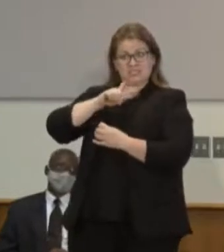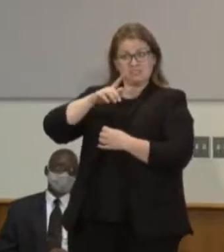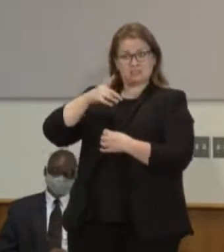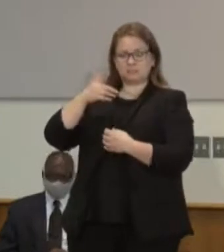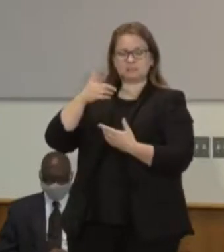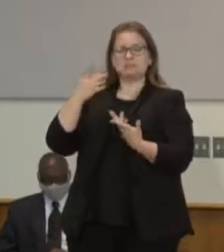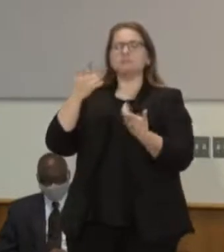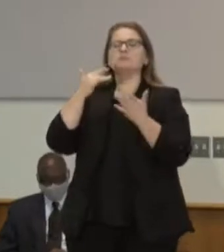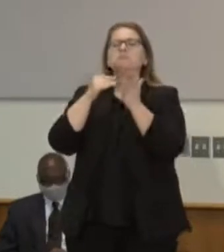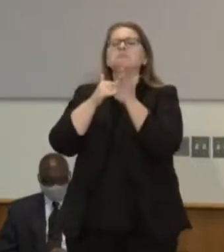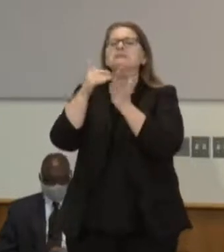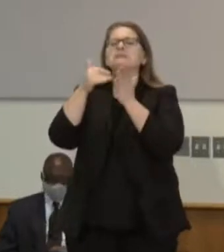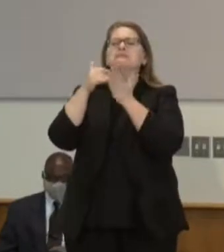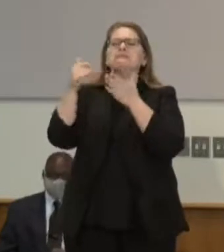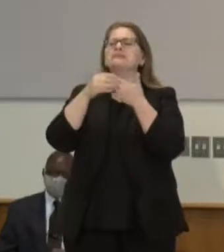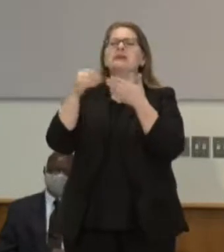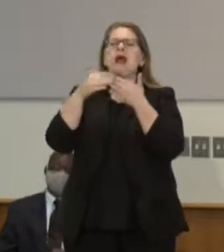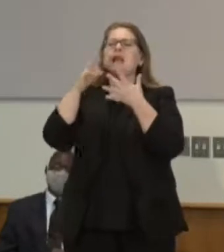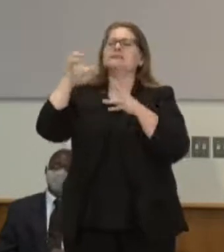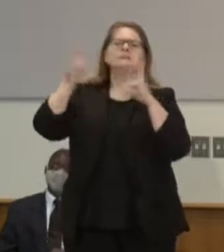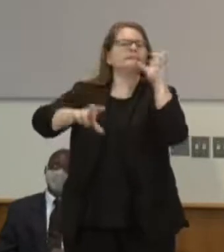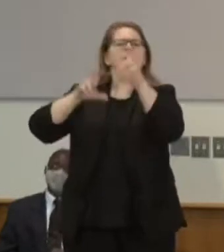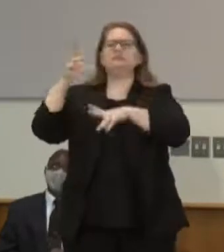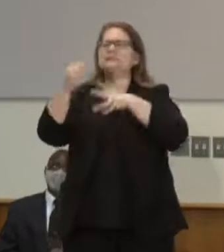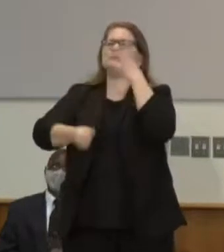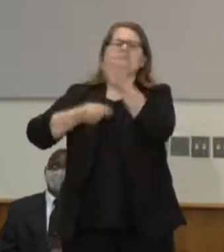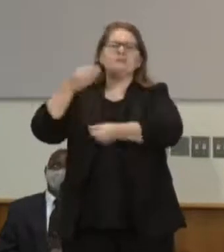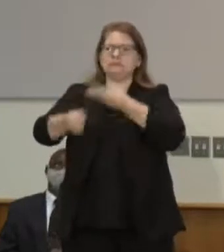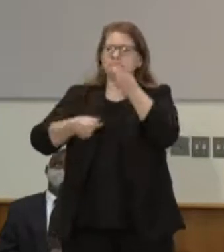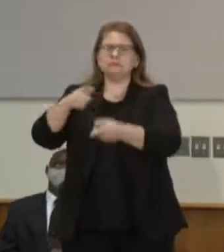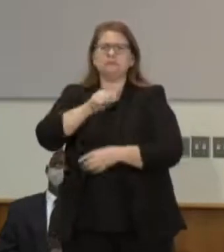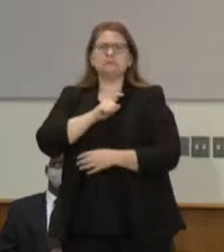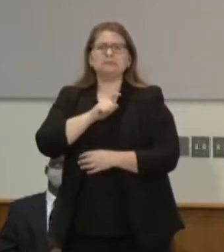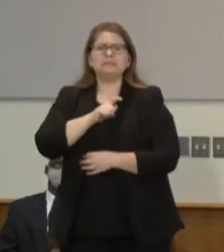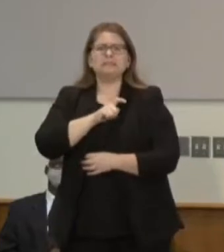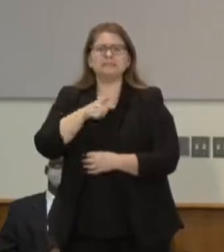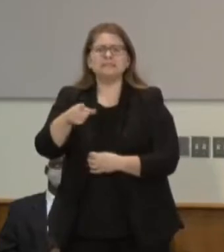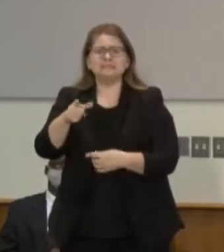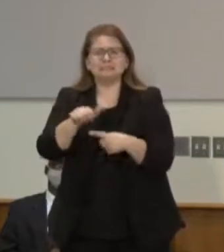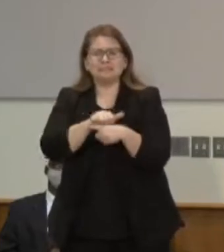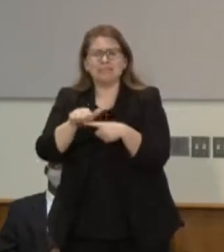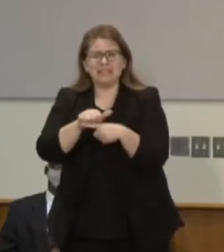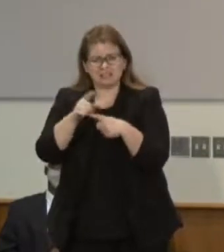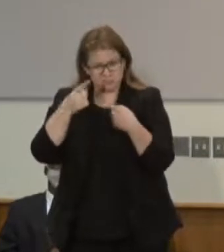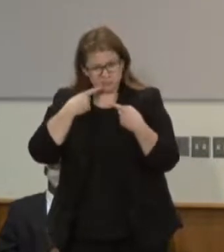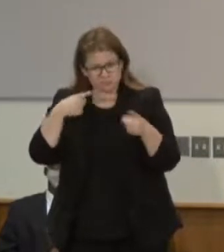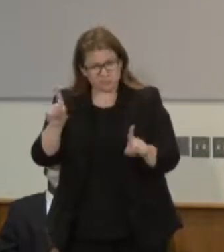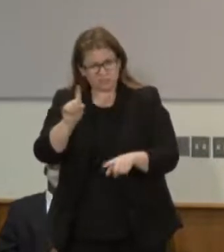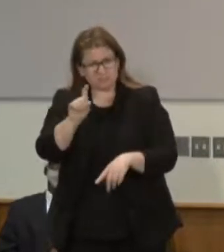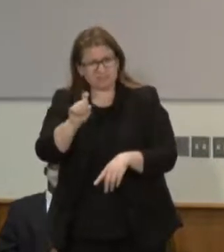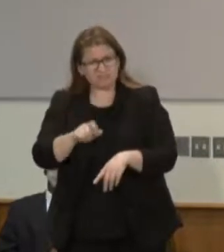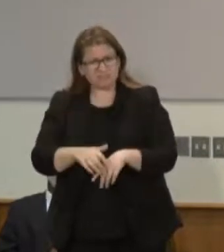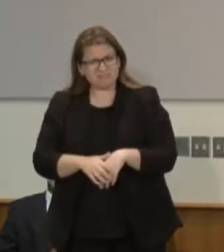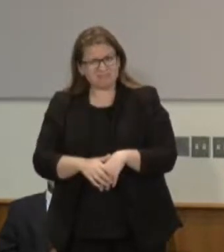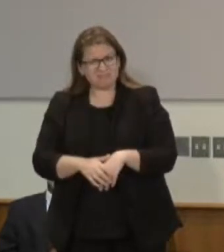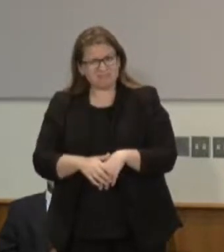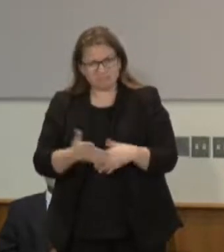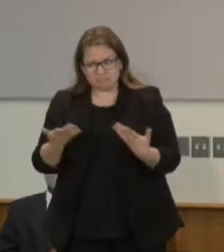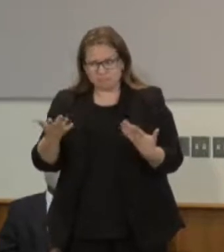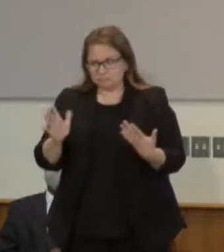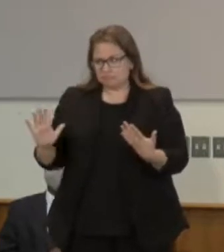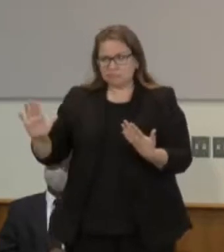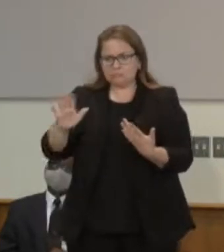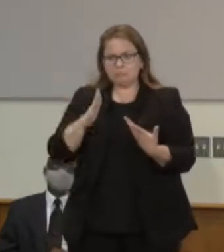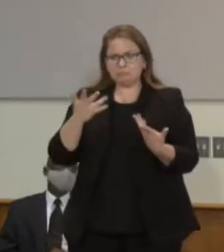to do to address things like implicit bias we have no idea whether that's being effective because you gotta go knock on the door on 500